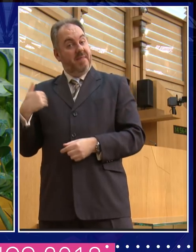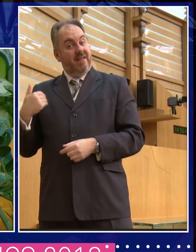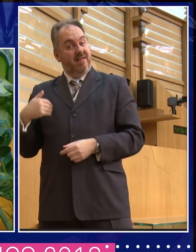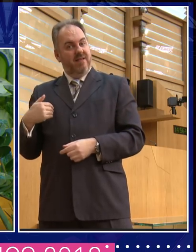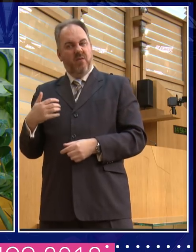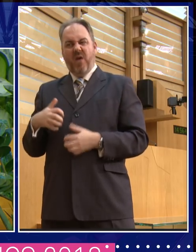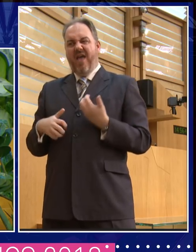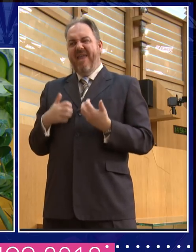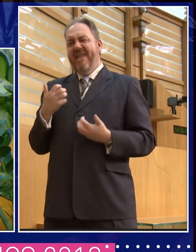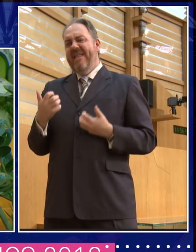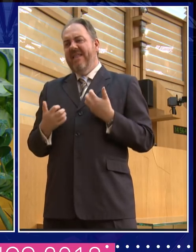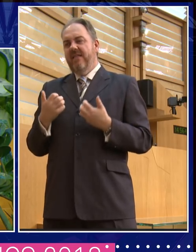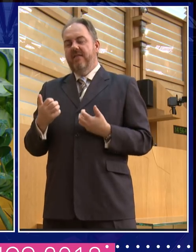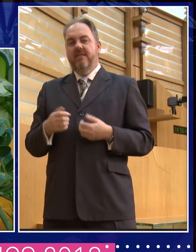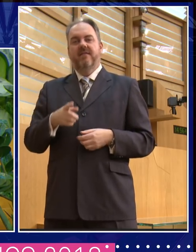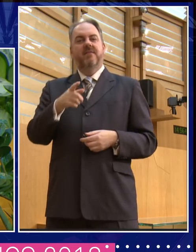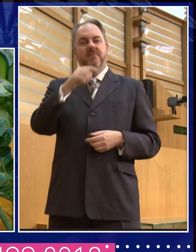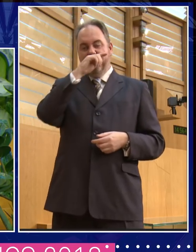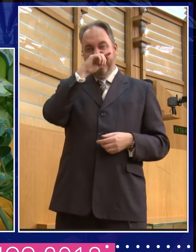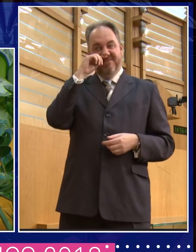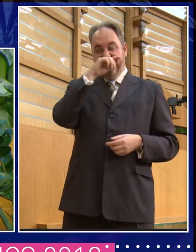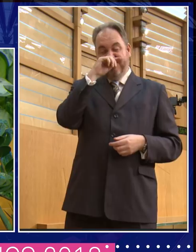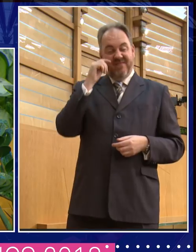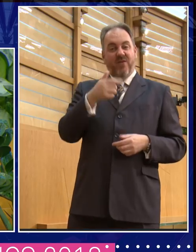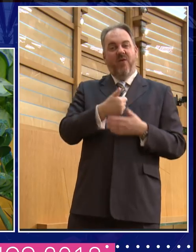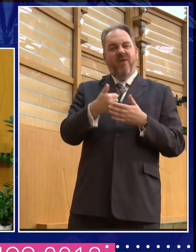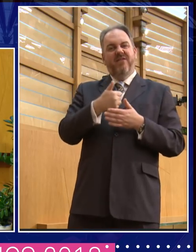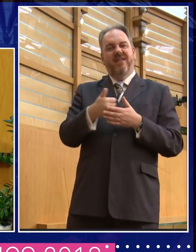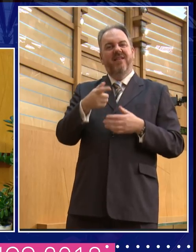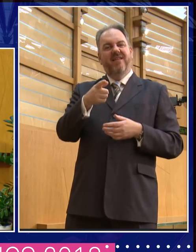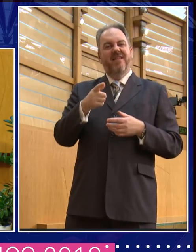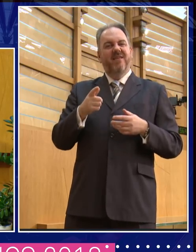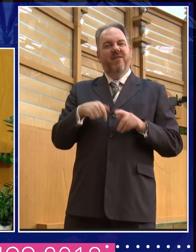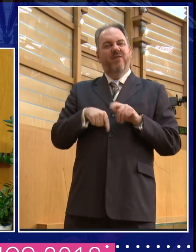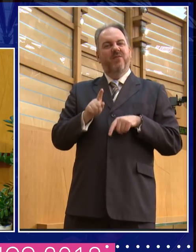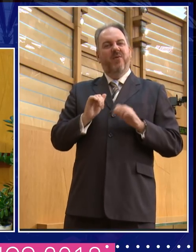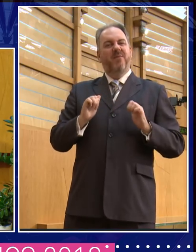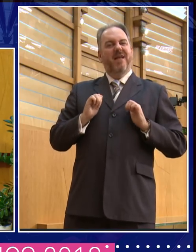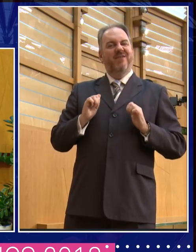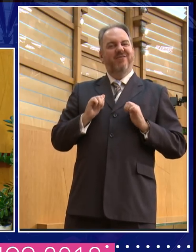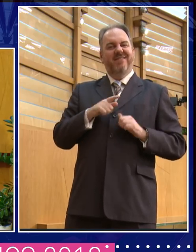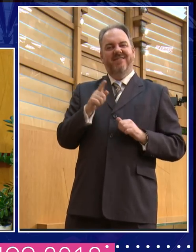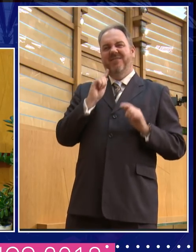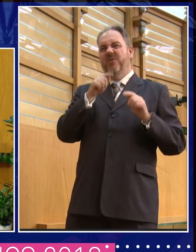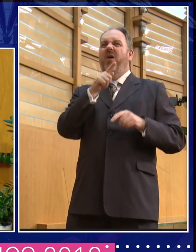Premier League football players, football managers are often accused of whining. I don't know why that is. But otherwise,